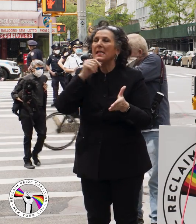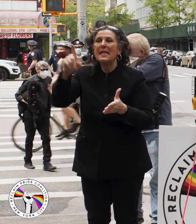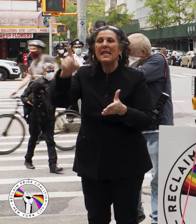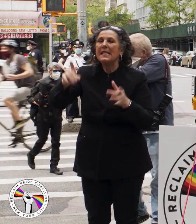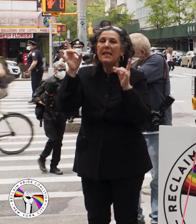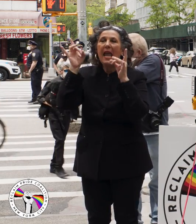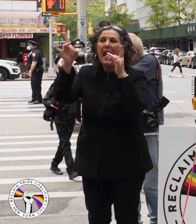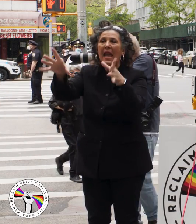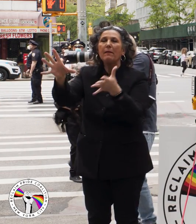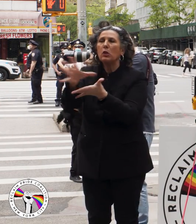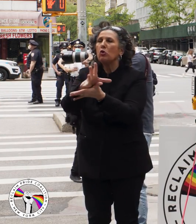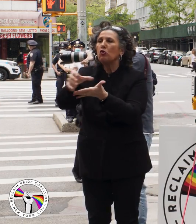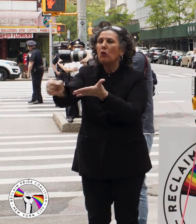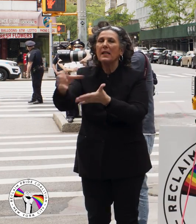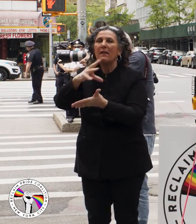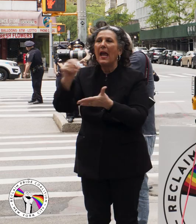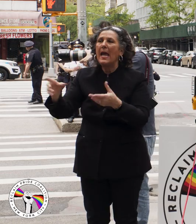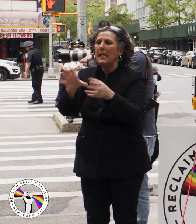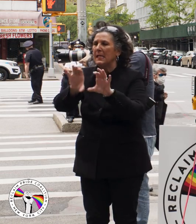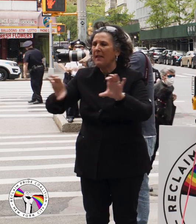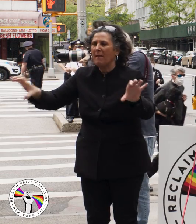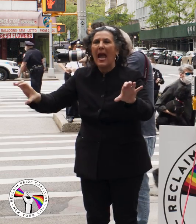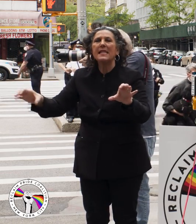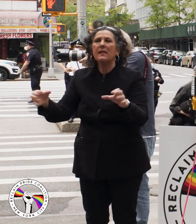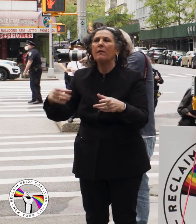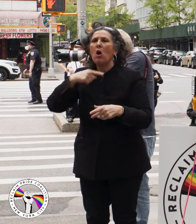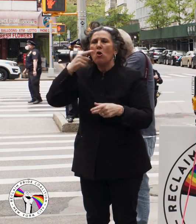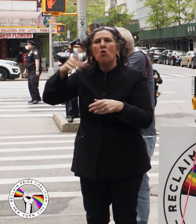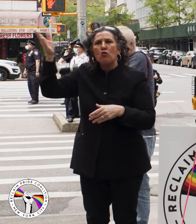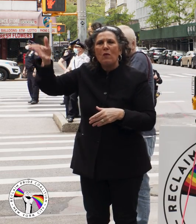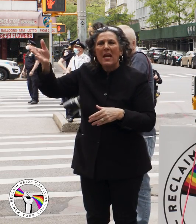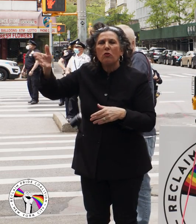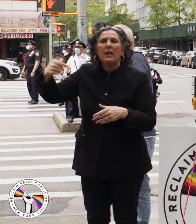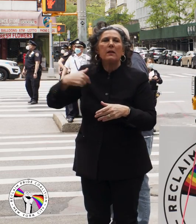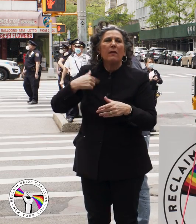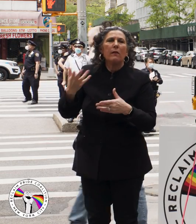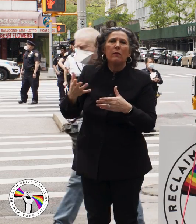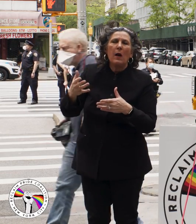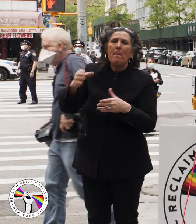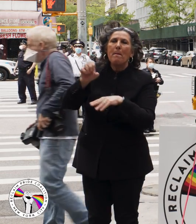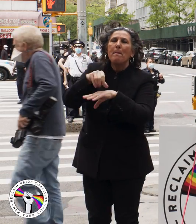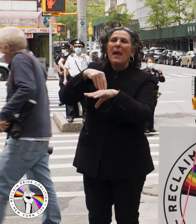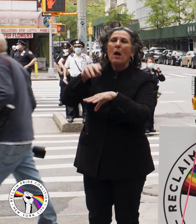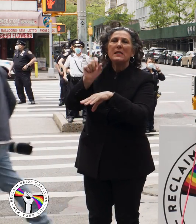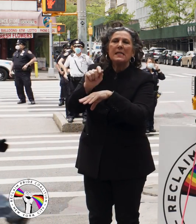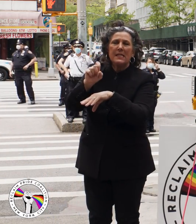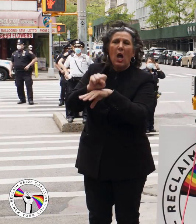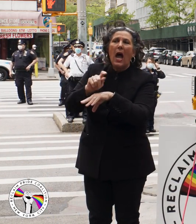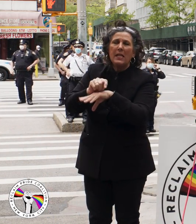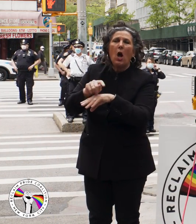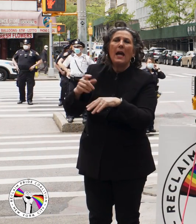not need the hateful, destructive, and divisive rhetoric of Franklin Graham and Mount Sinai Hospital.